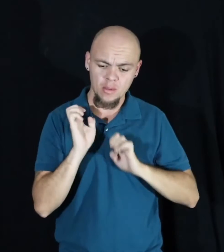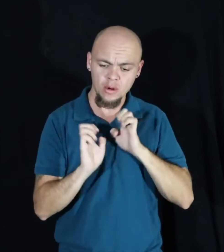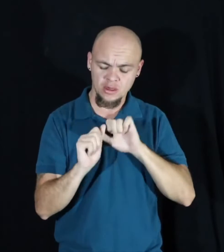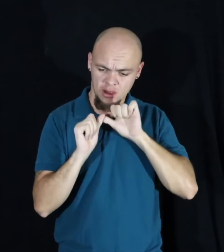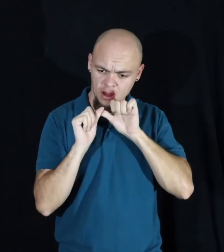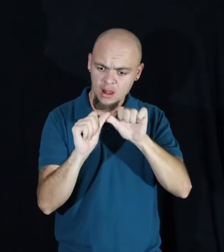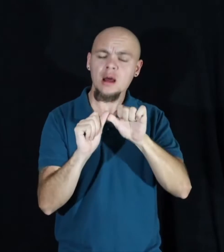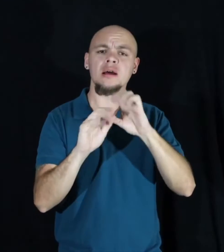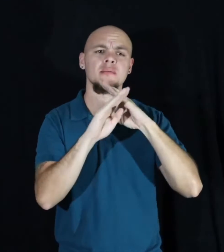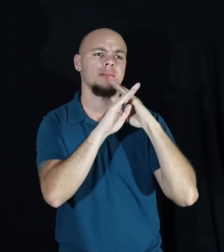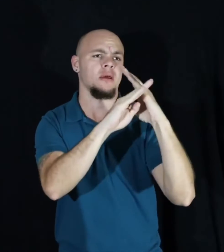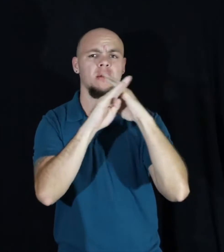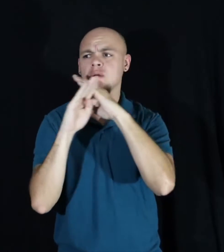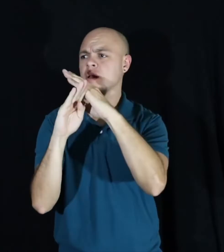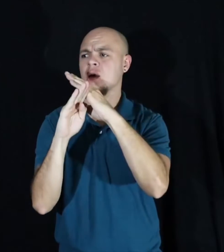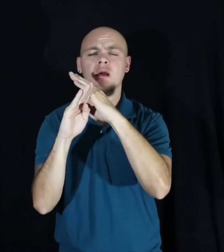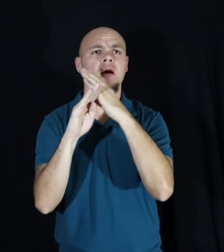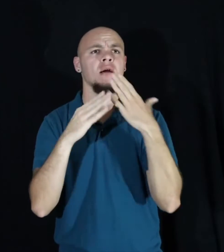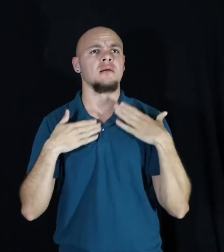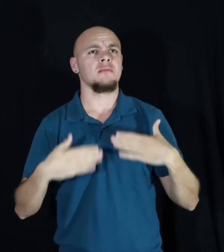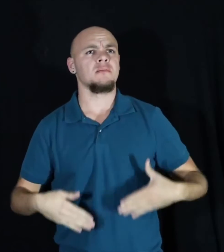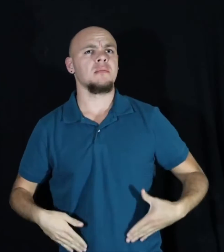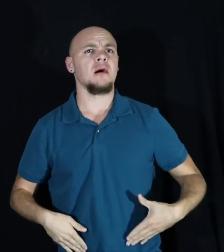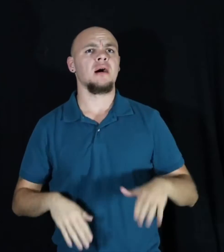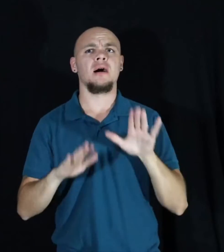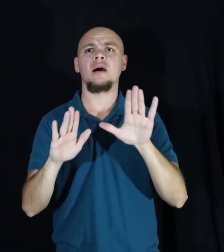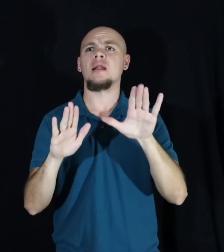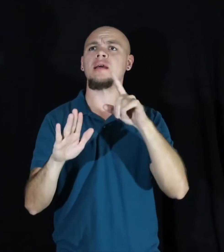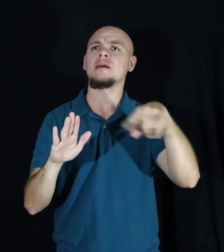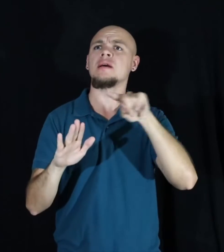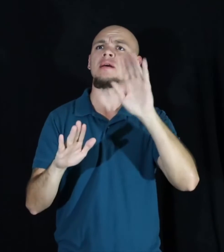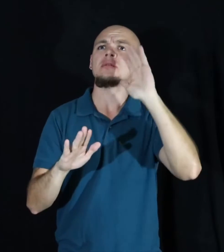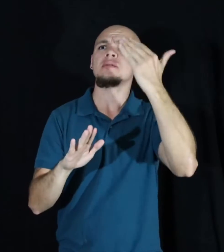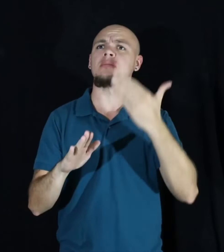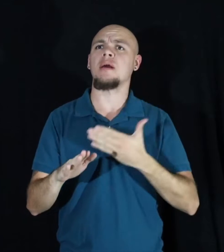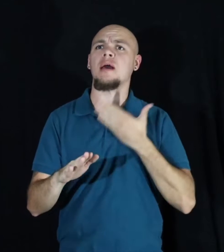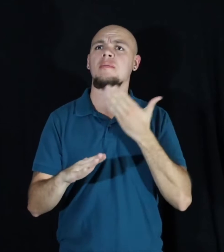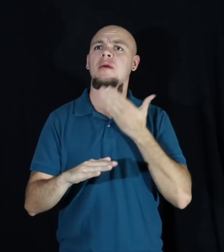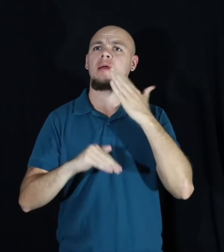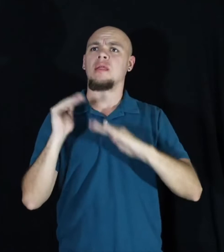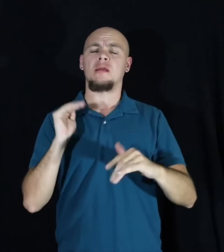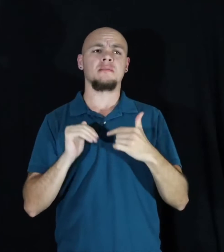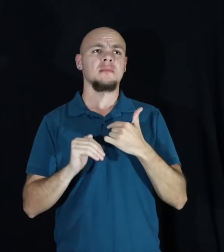behind barriers before bodies so shamelessly happier than me.